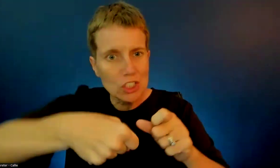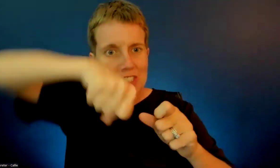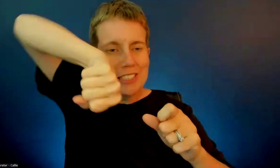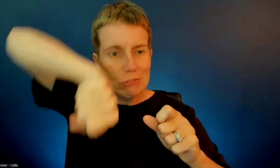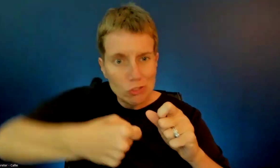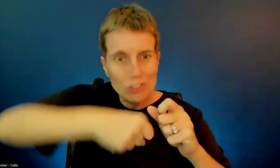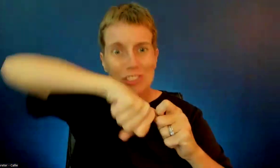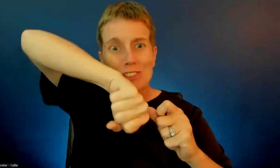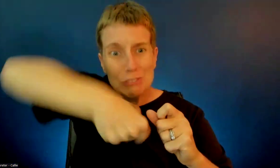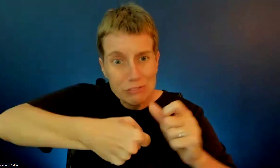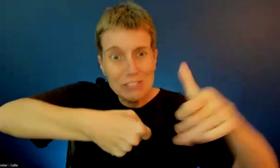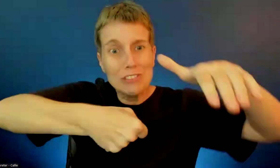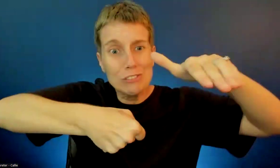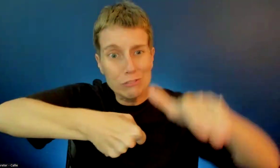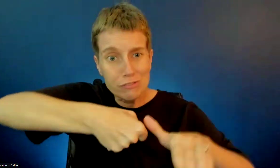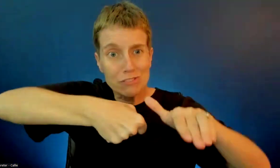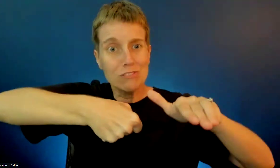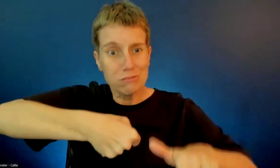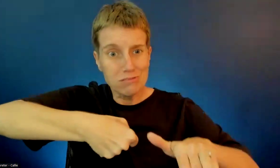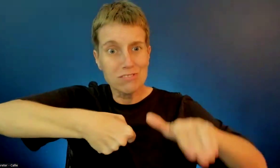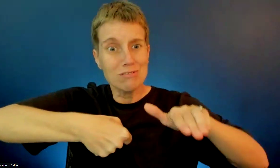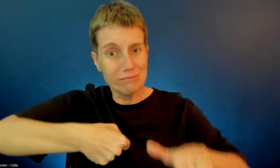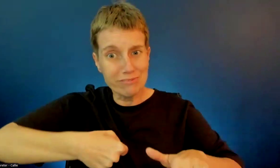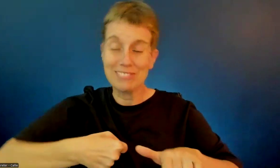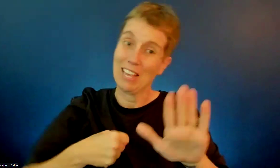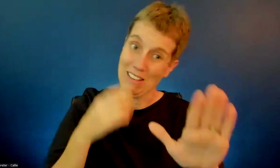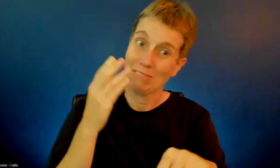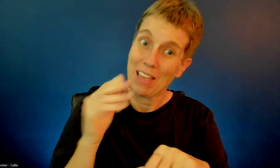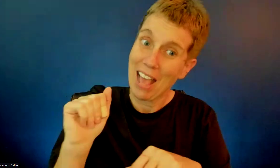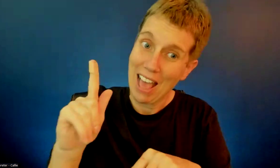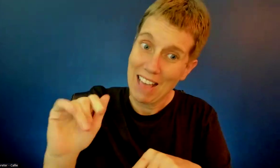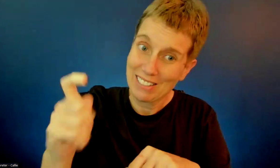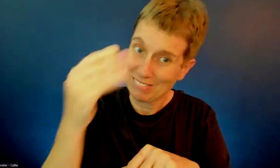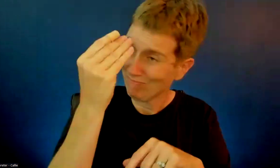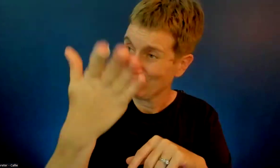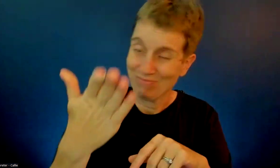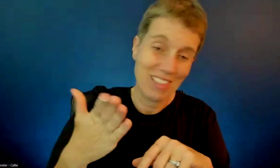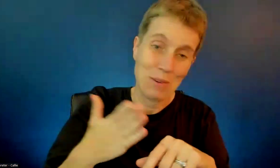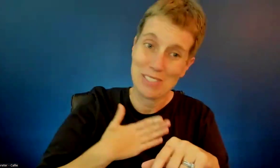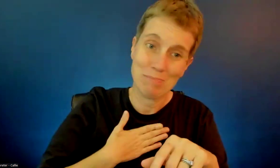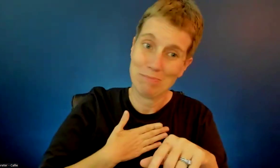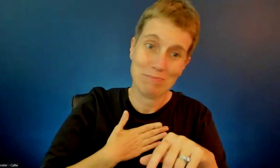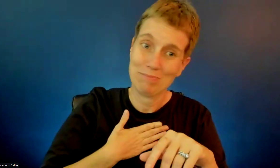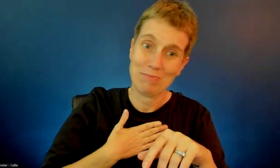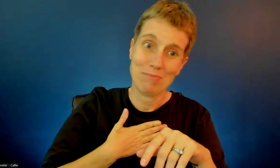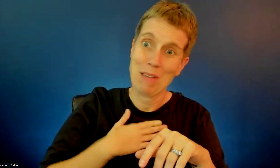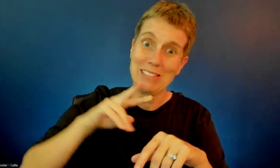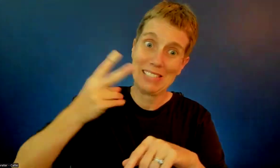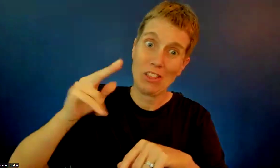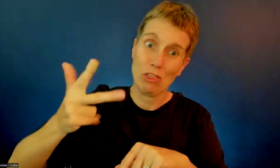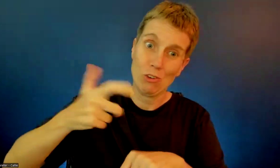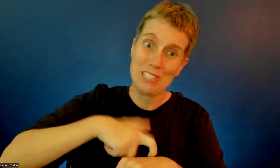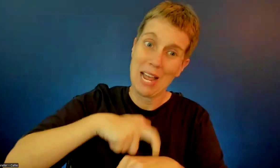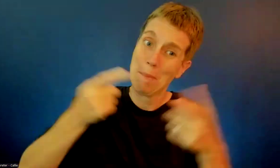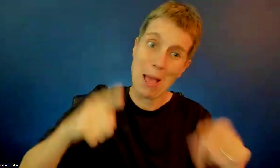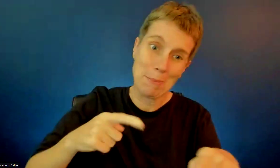back out of the lift again. I have to say that wasn't my first time being stuck in a lift like that. So, yeah, I actually